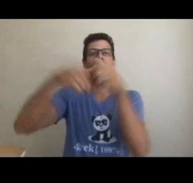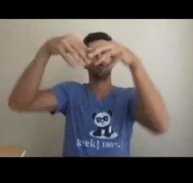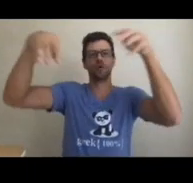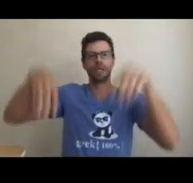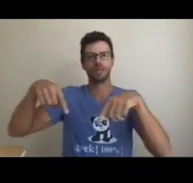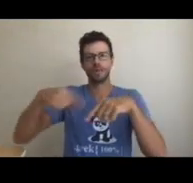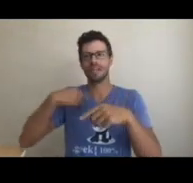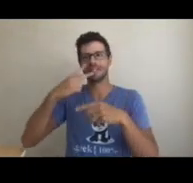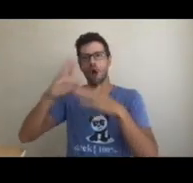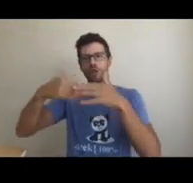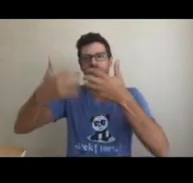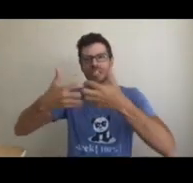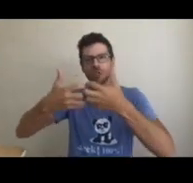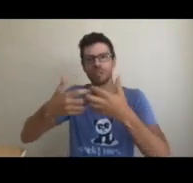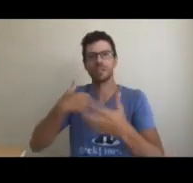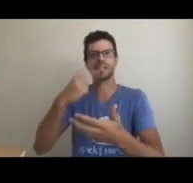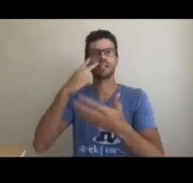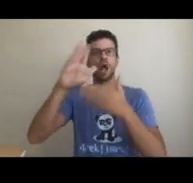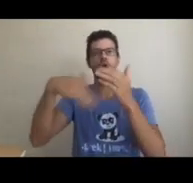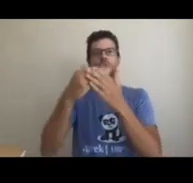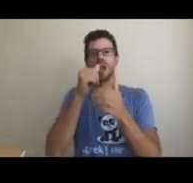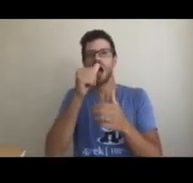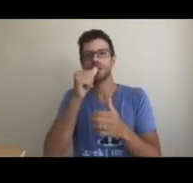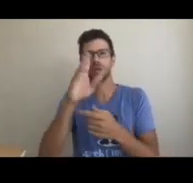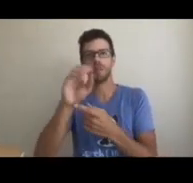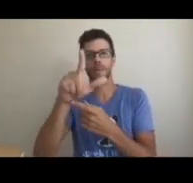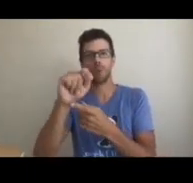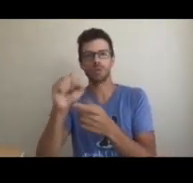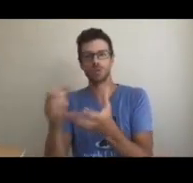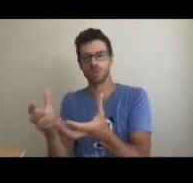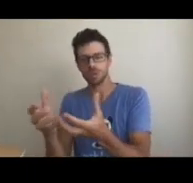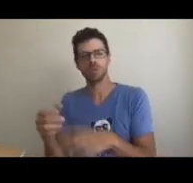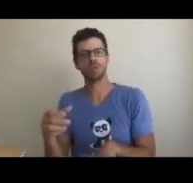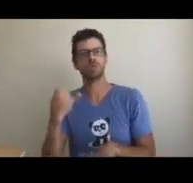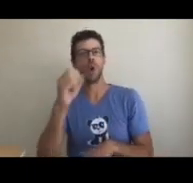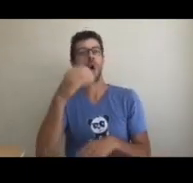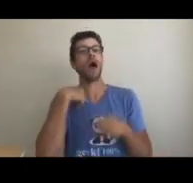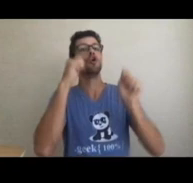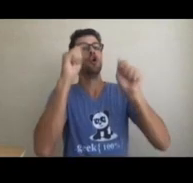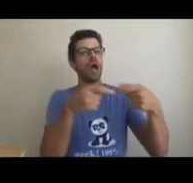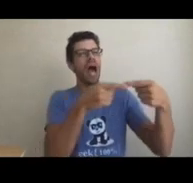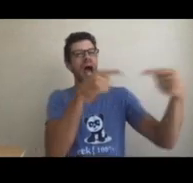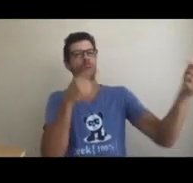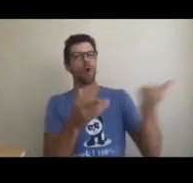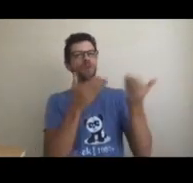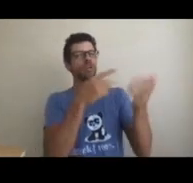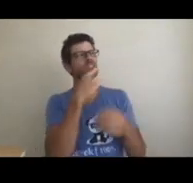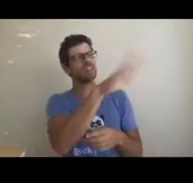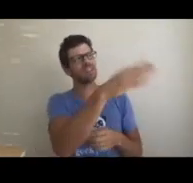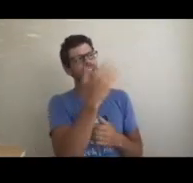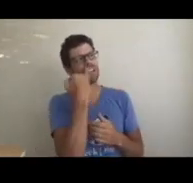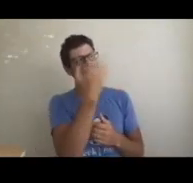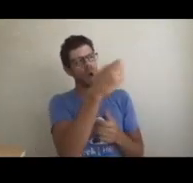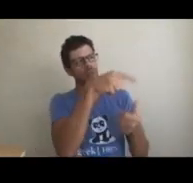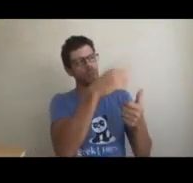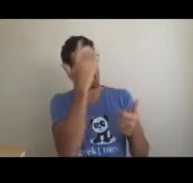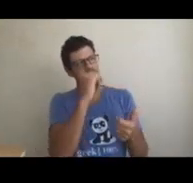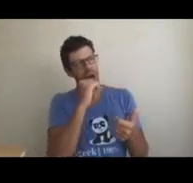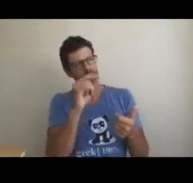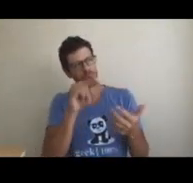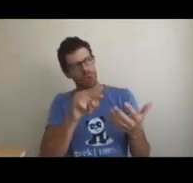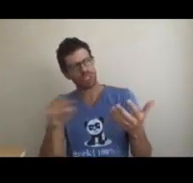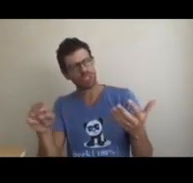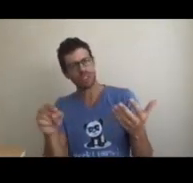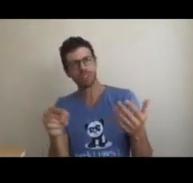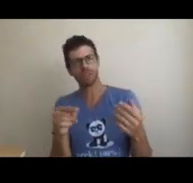about requirements. You really have to put yourself in their shoes, but remember to come back to your own shoes because you're the one who